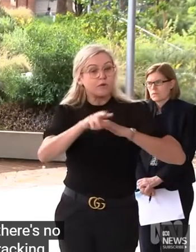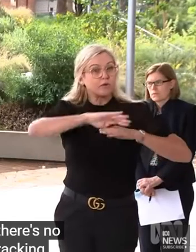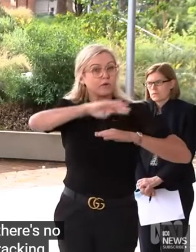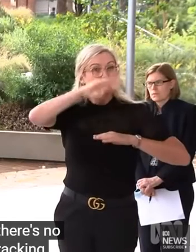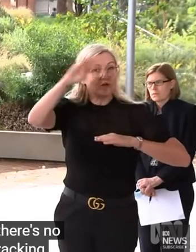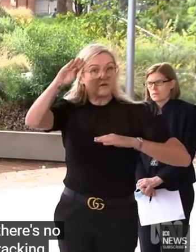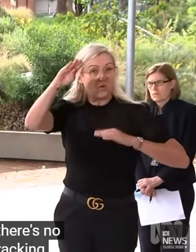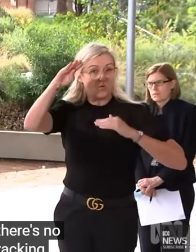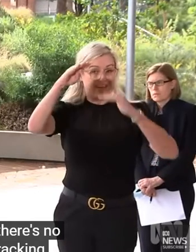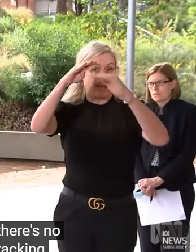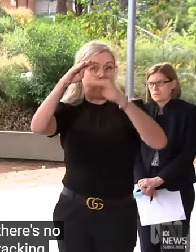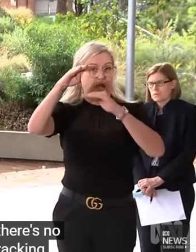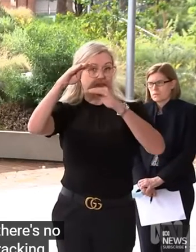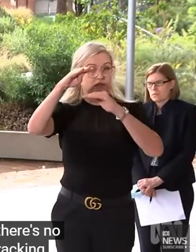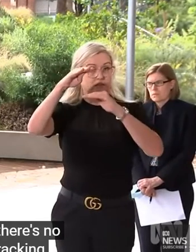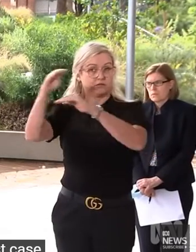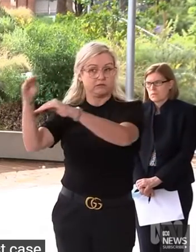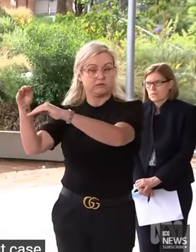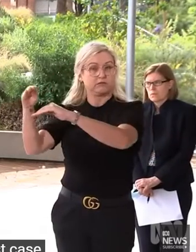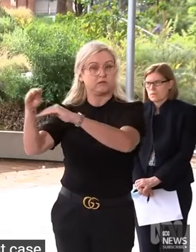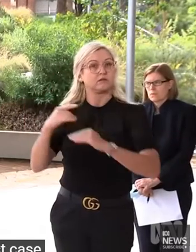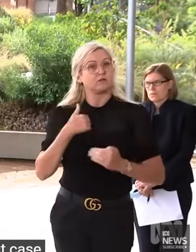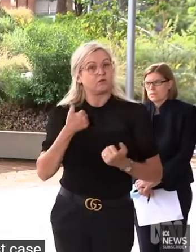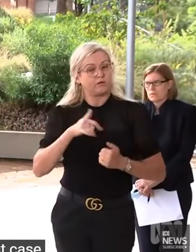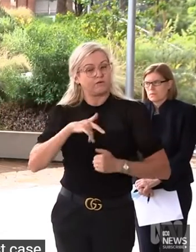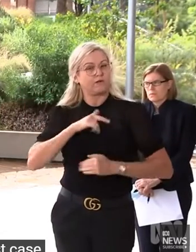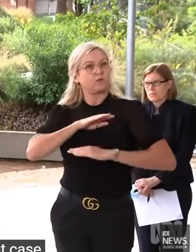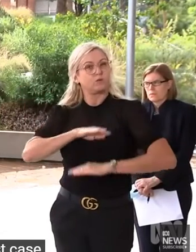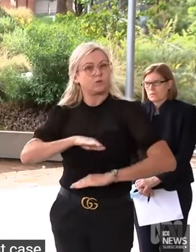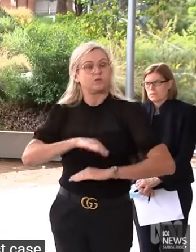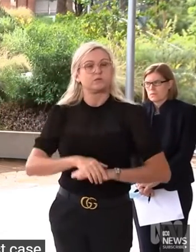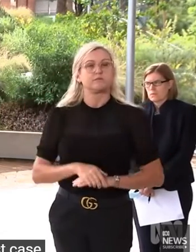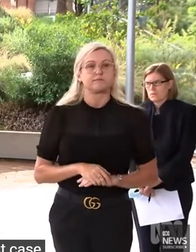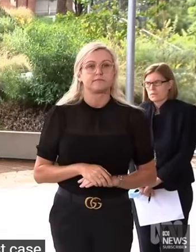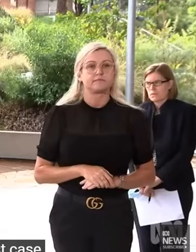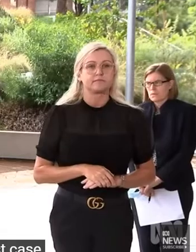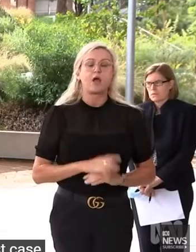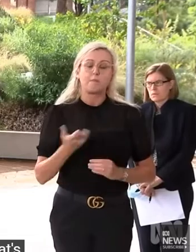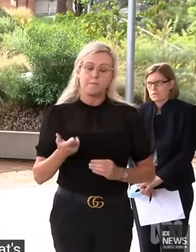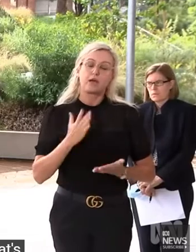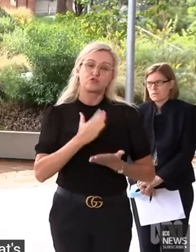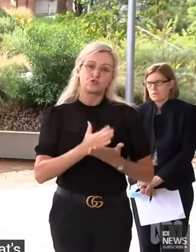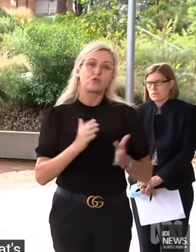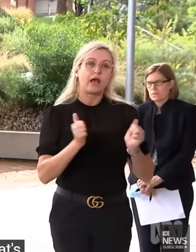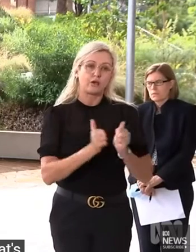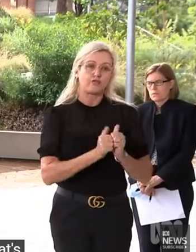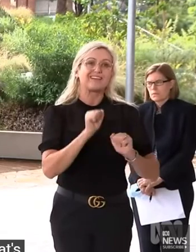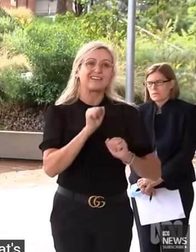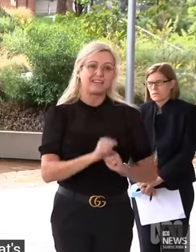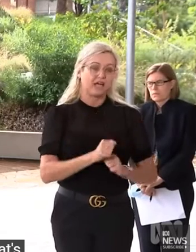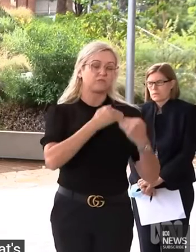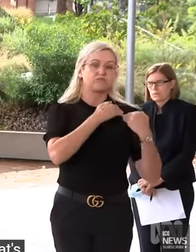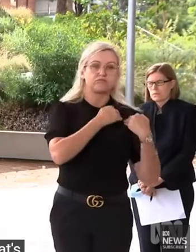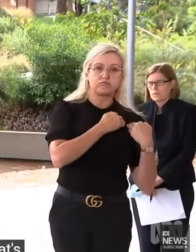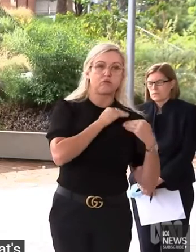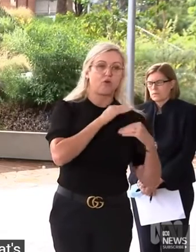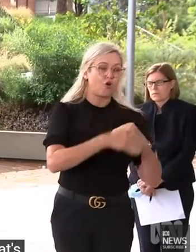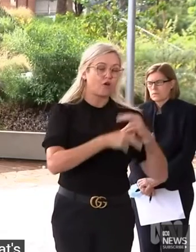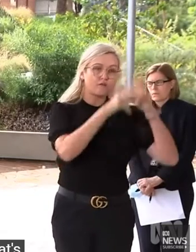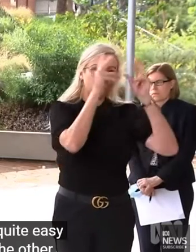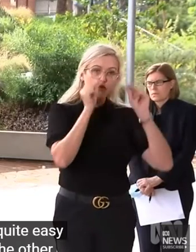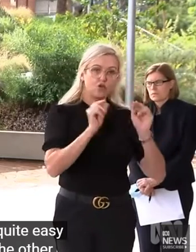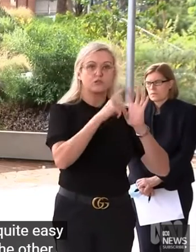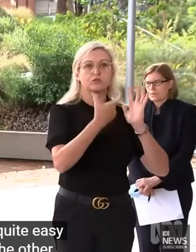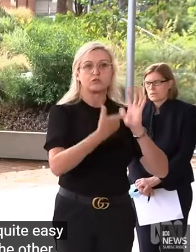scenario, and that's reassuring and that's pleasing. Having said that on the other side, there are pressures on our best staff. With the furloughing of health workers